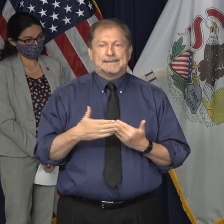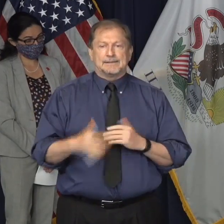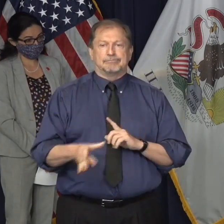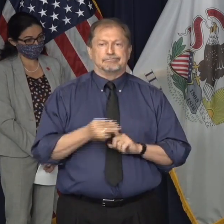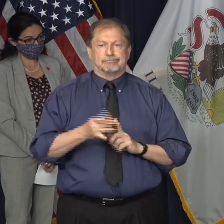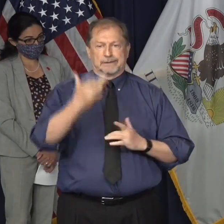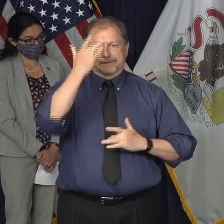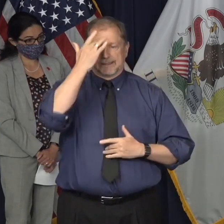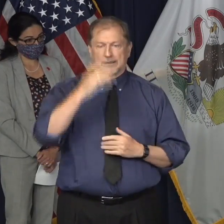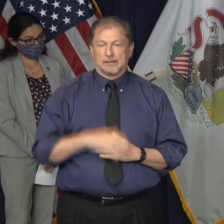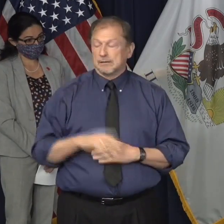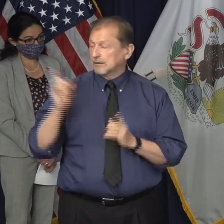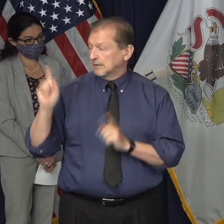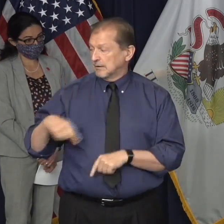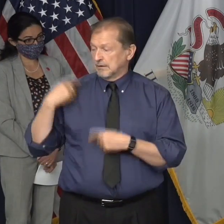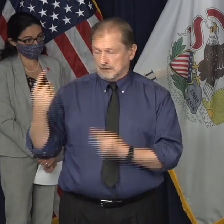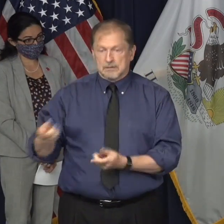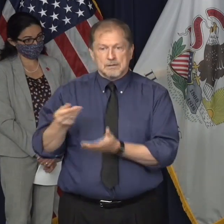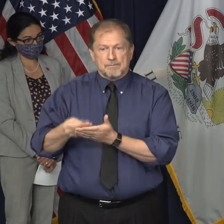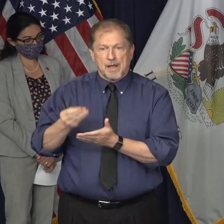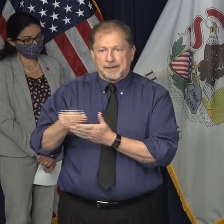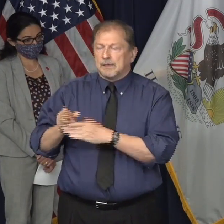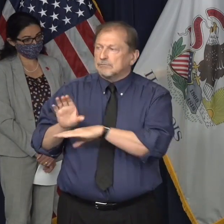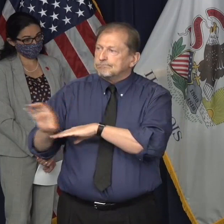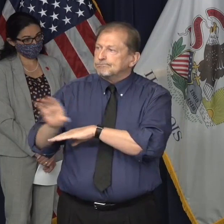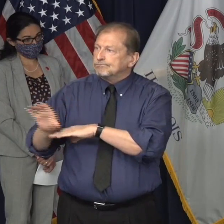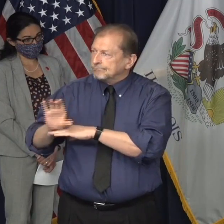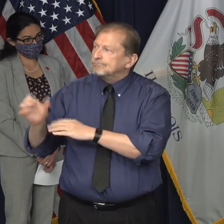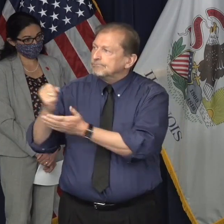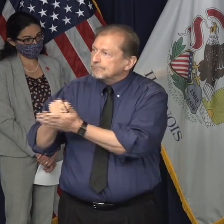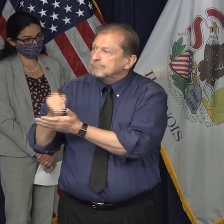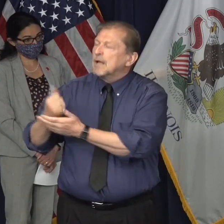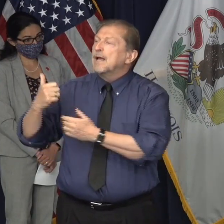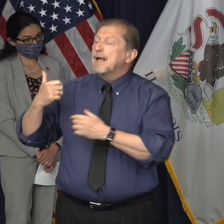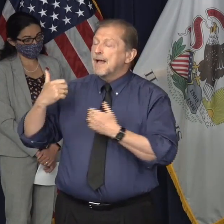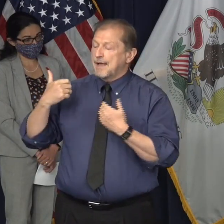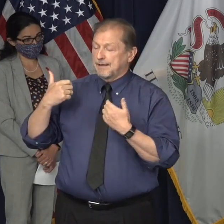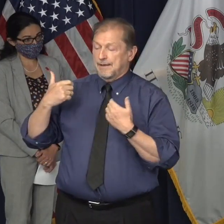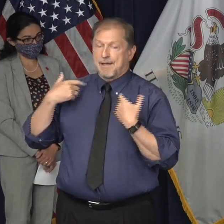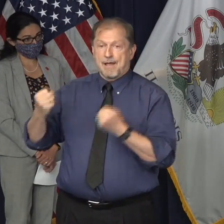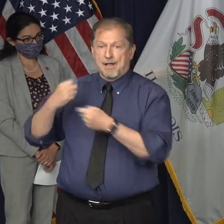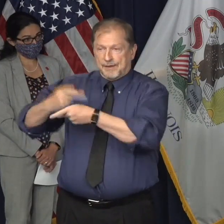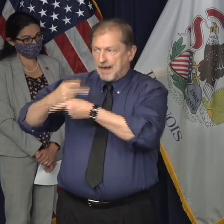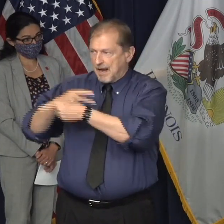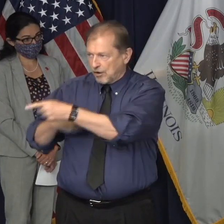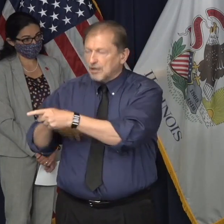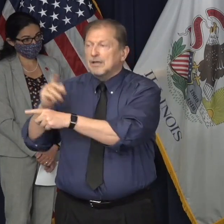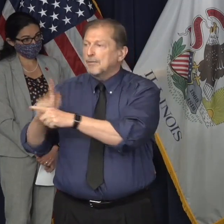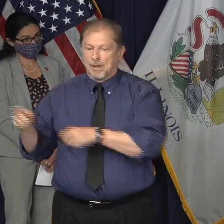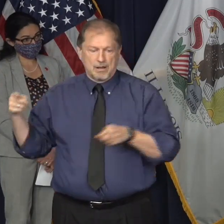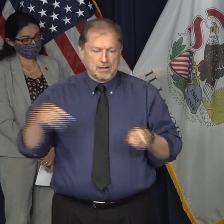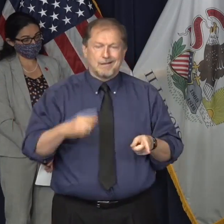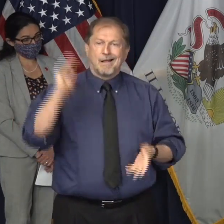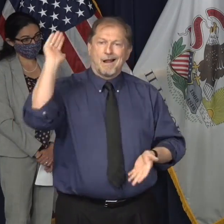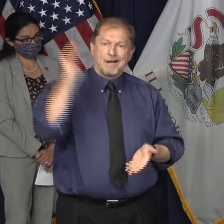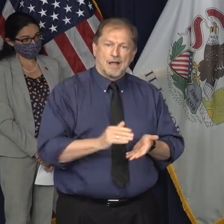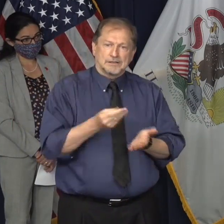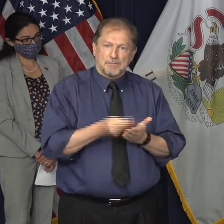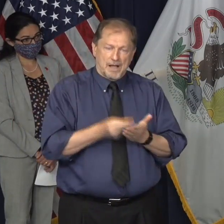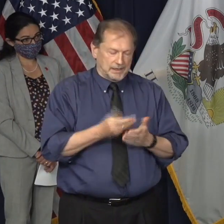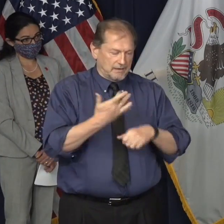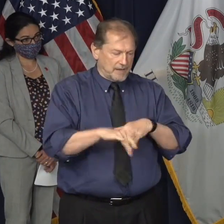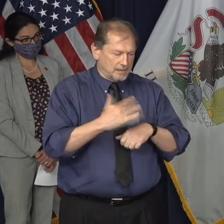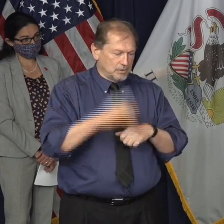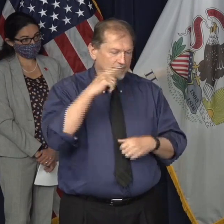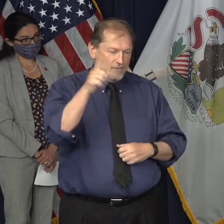access and delivery, we've seen the worst effects of this pandemic fall disproportionately upon the